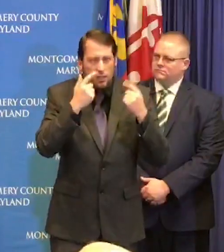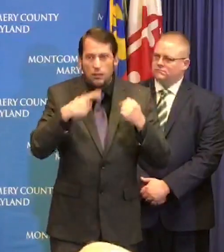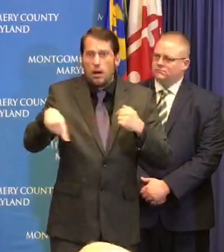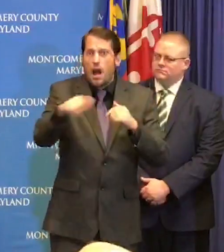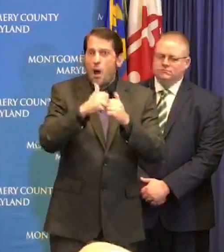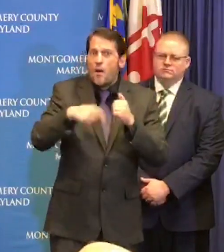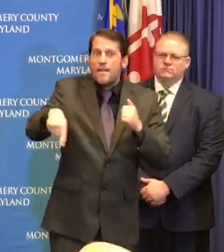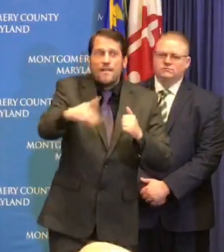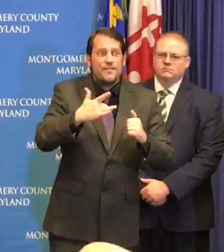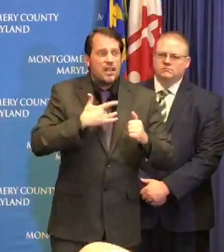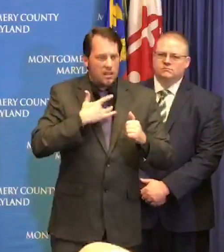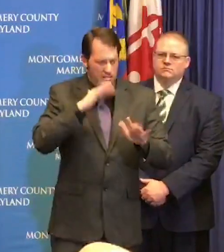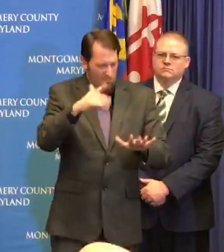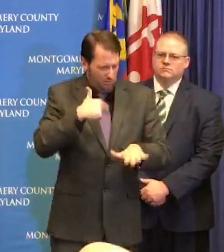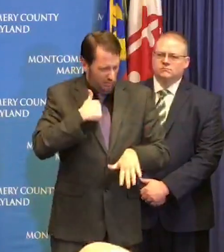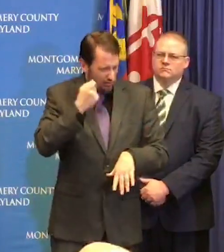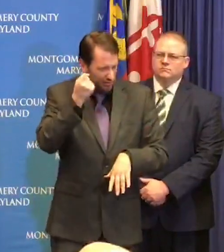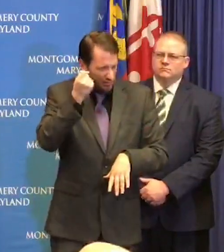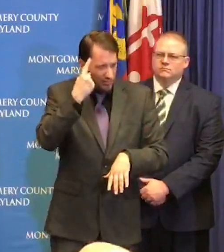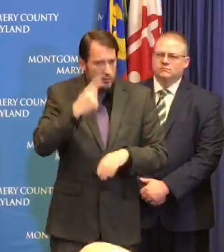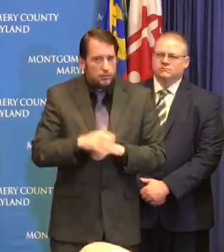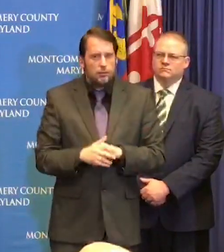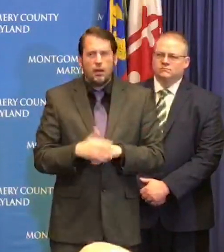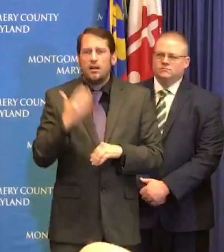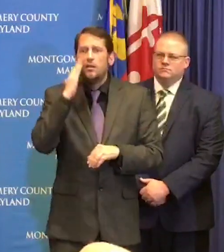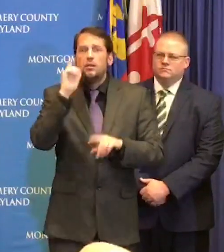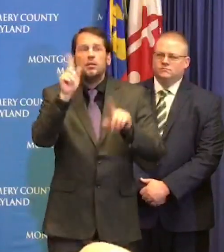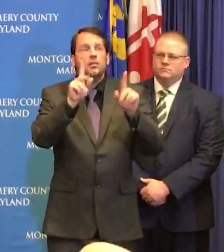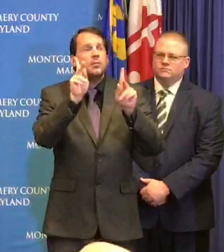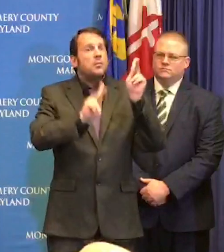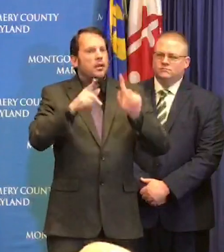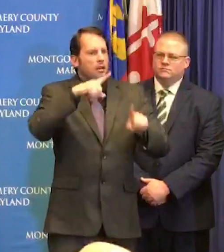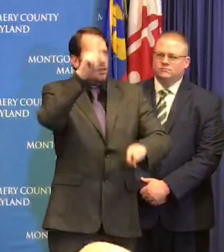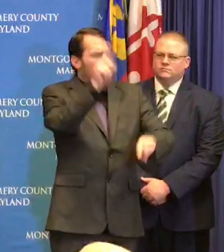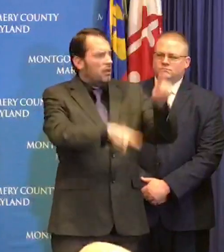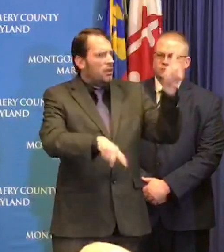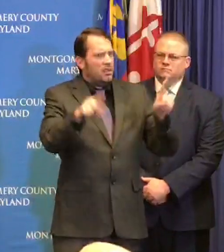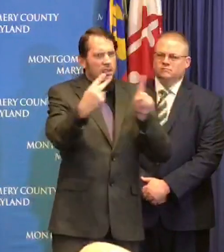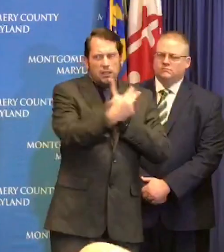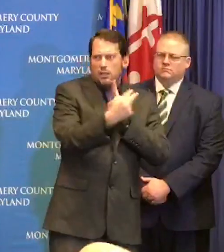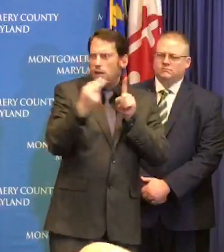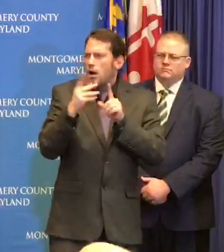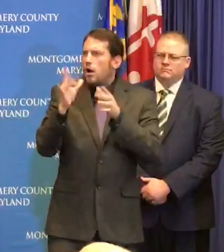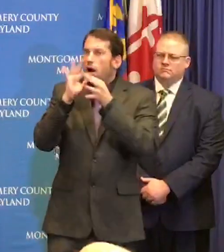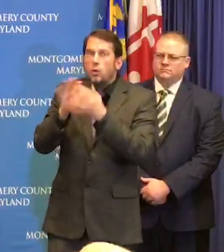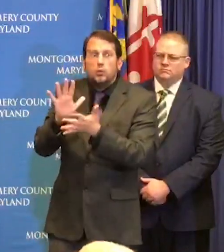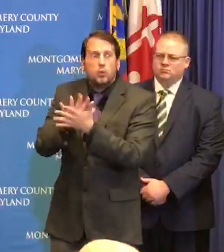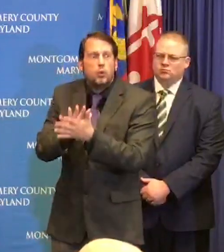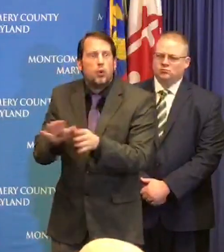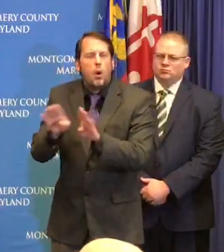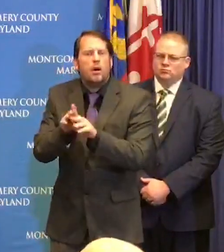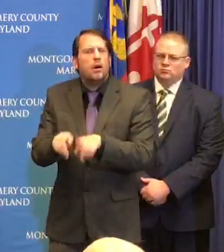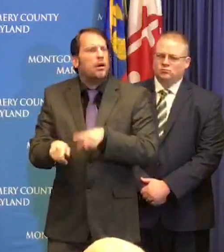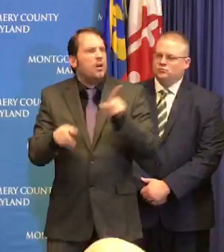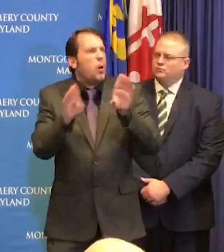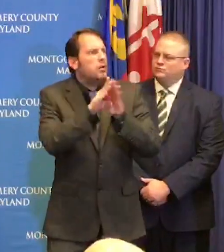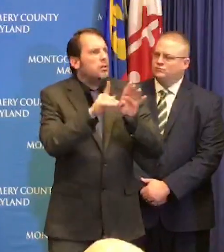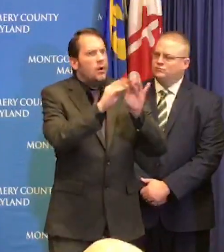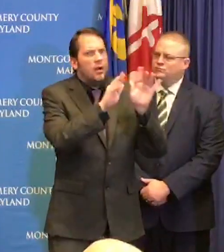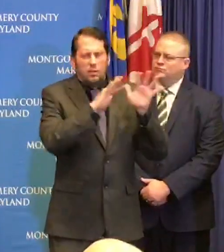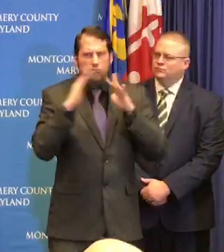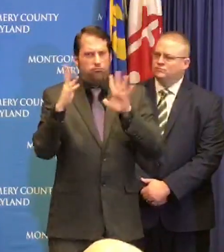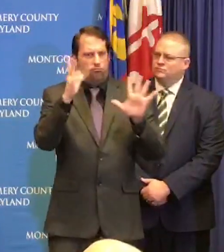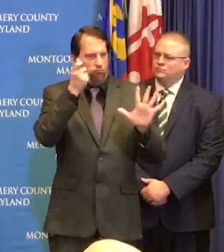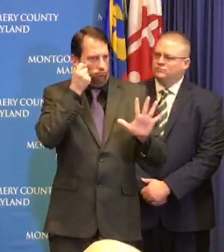perspectives on school being open closed all the different ways of thinking about that we have depended and found a great partner